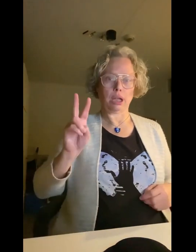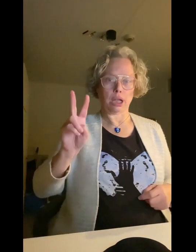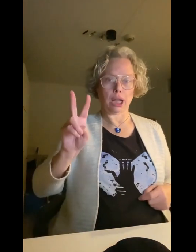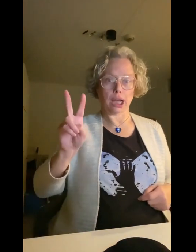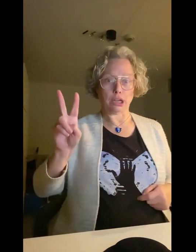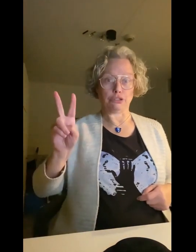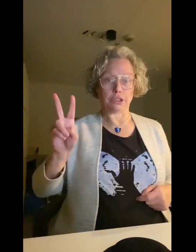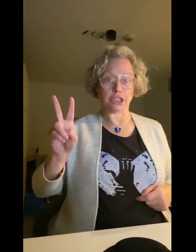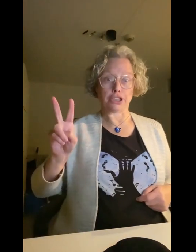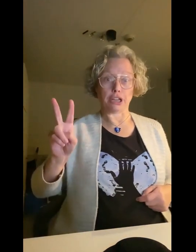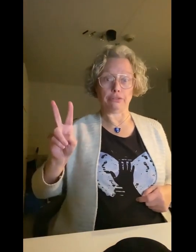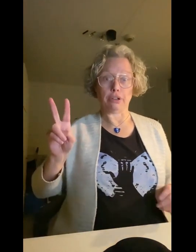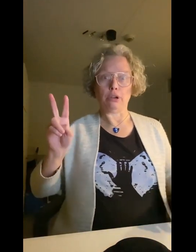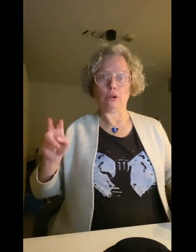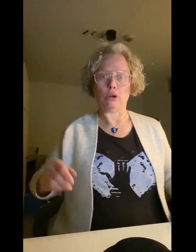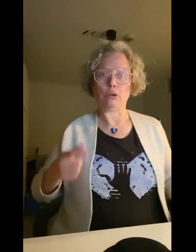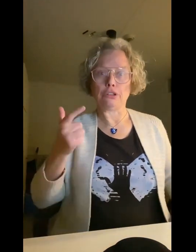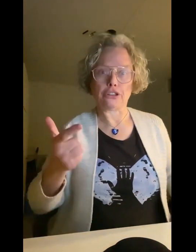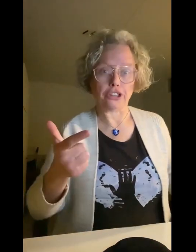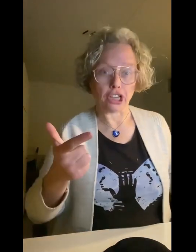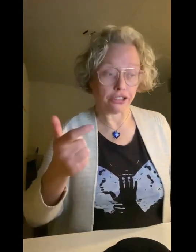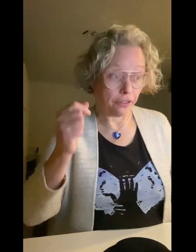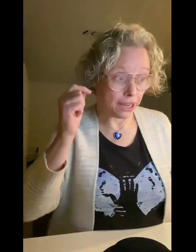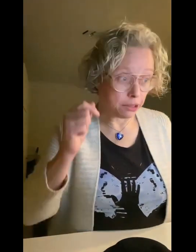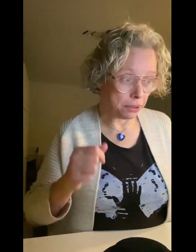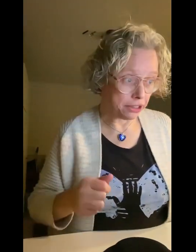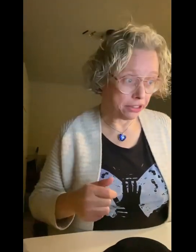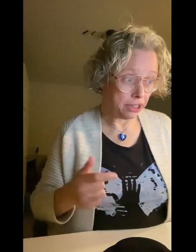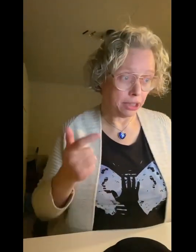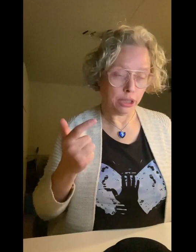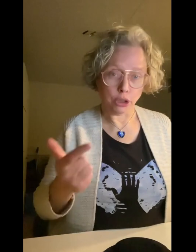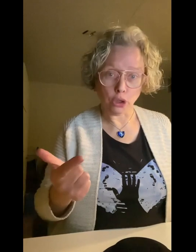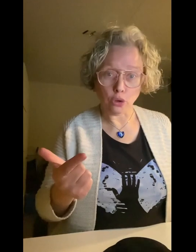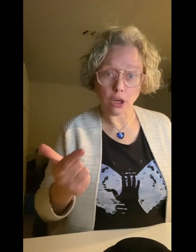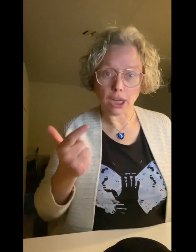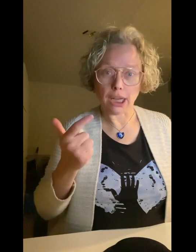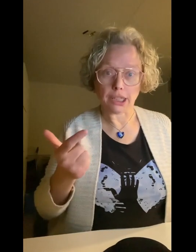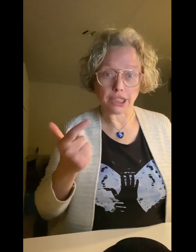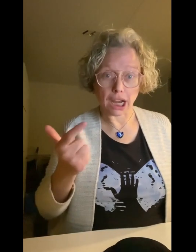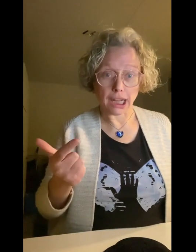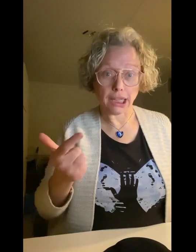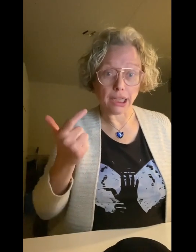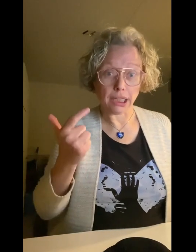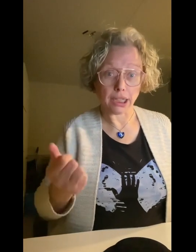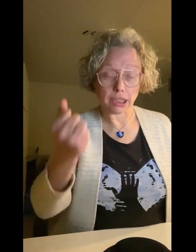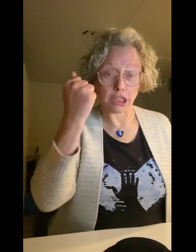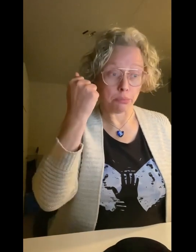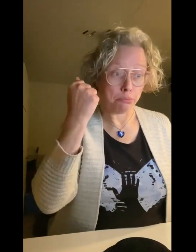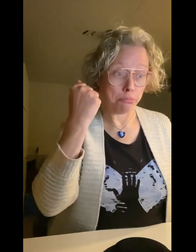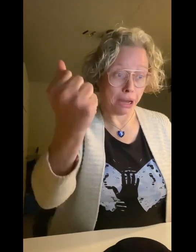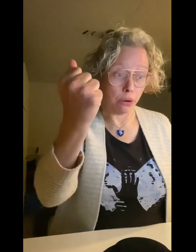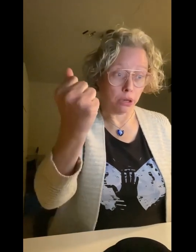Houd van jezelf, omdat je het waard bent. You and I cut the power.